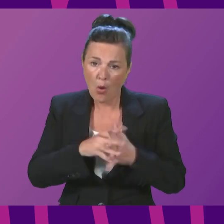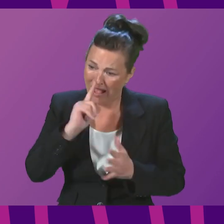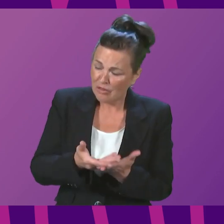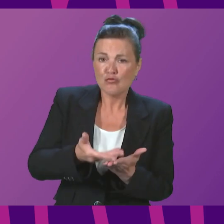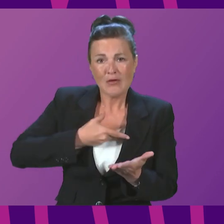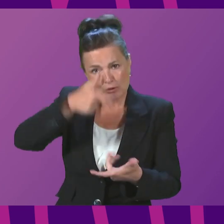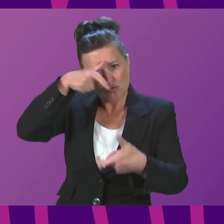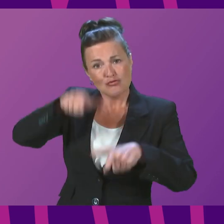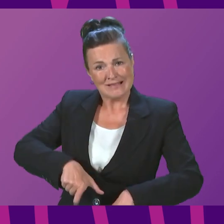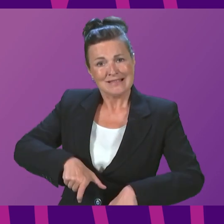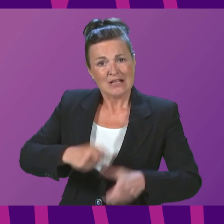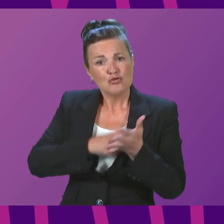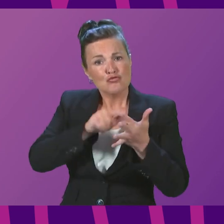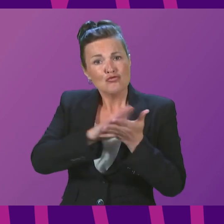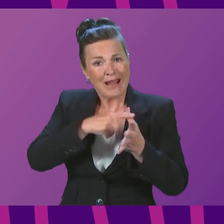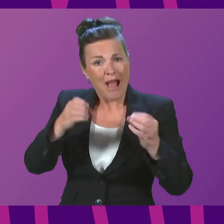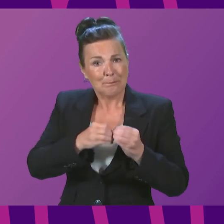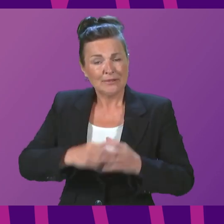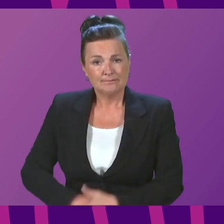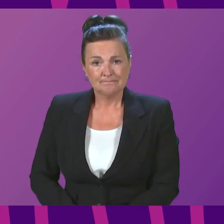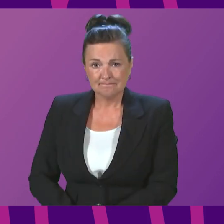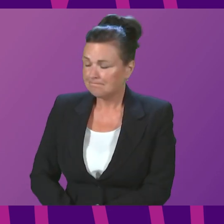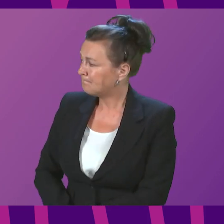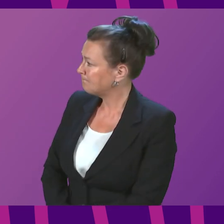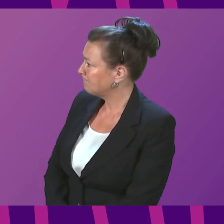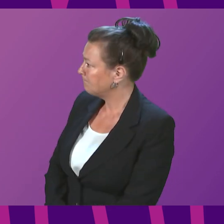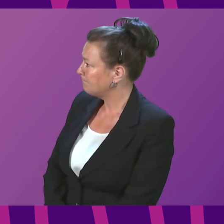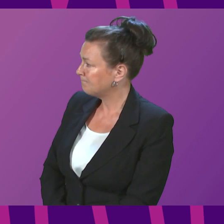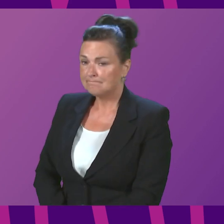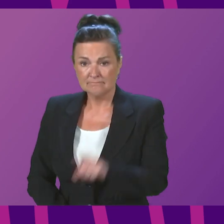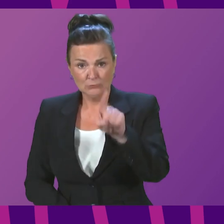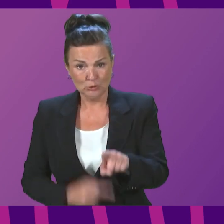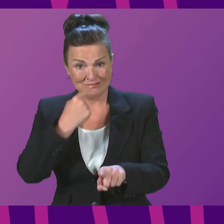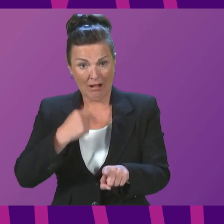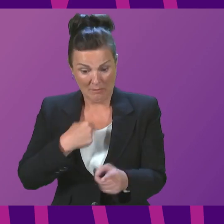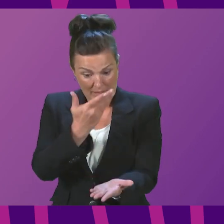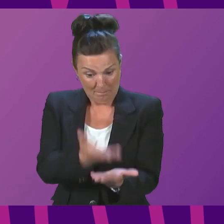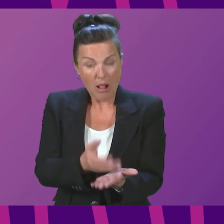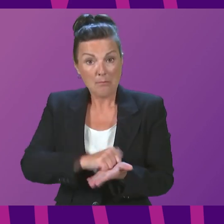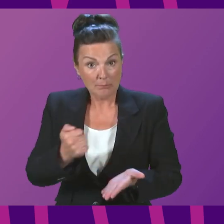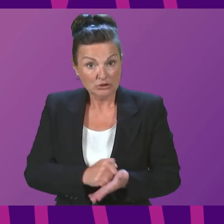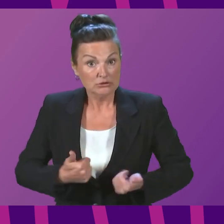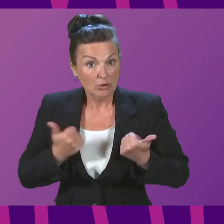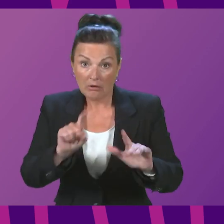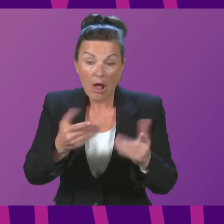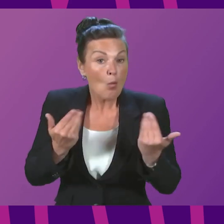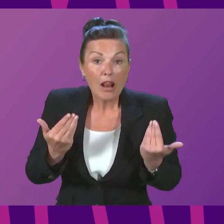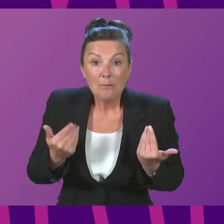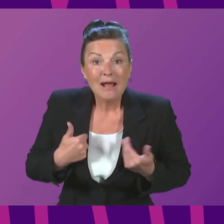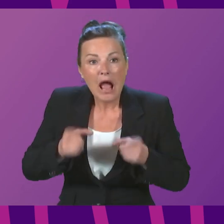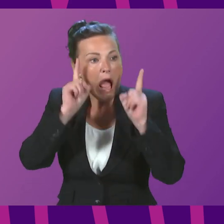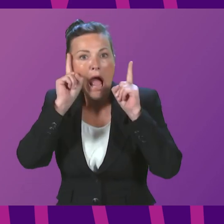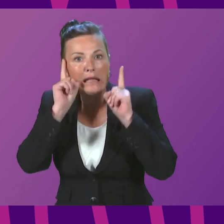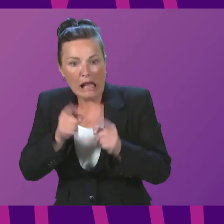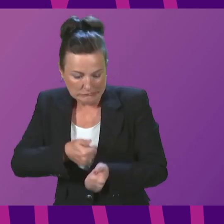First Minister. If Sue Webber is telling me that that bill has been published this morning, I welcome that because I cannot throw my weight behind